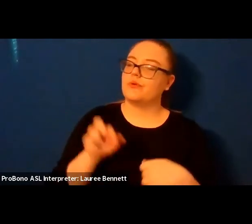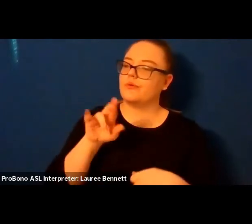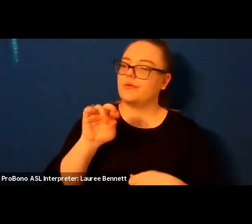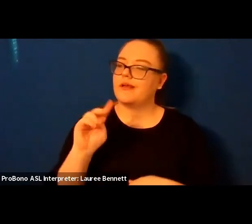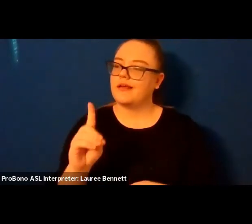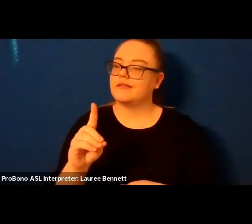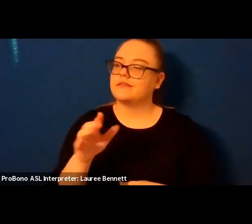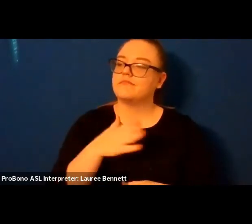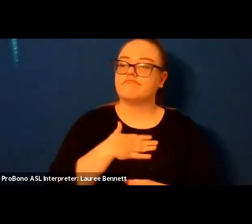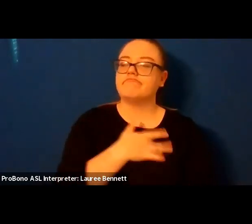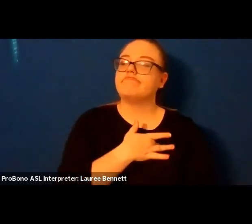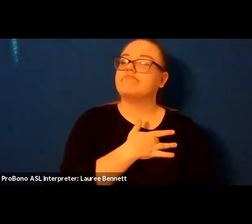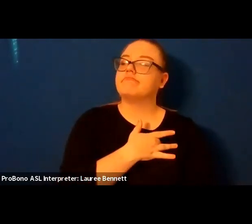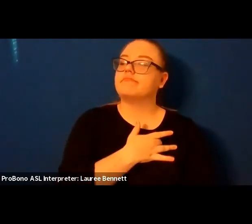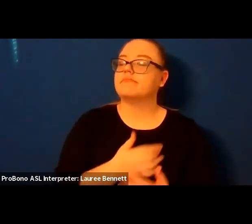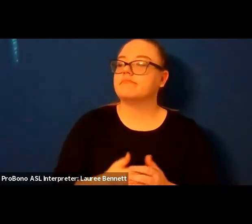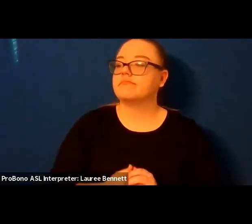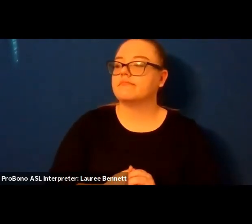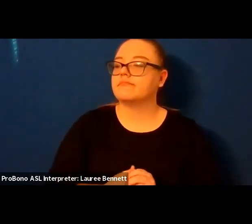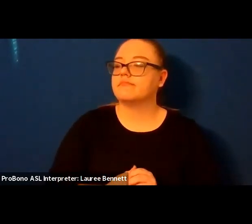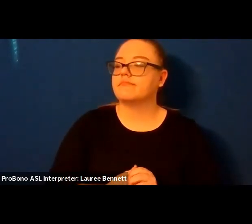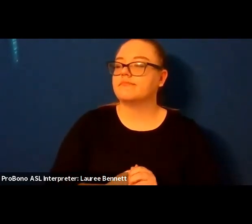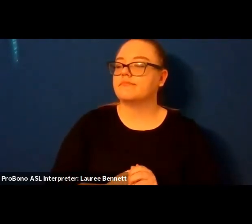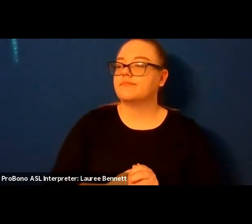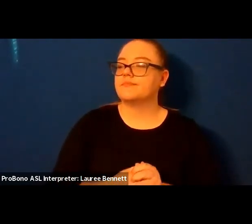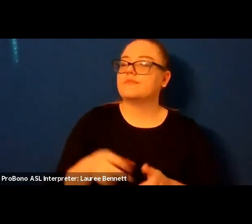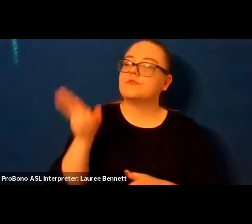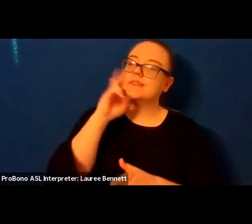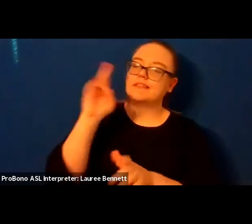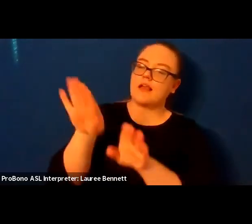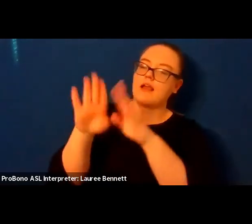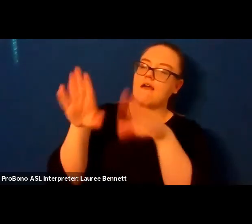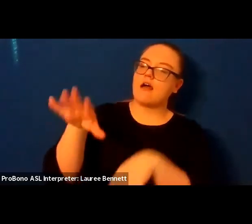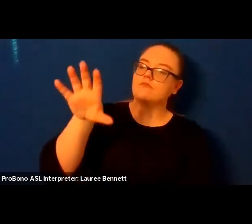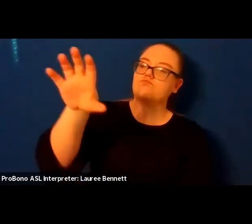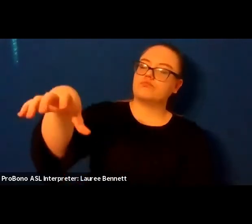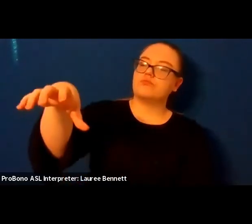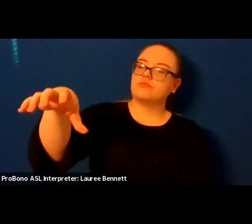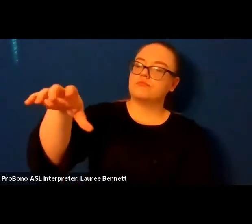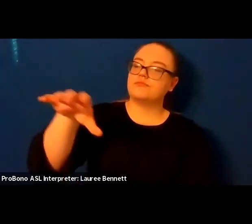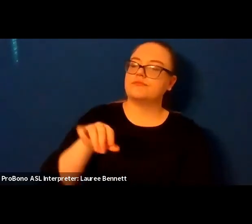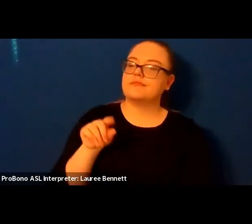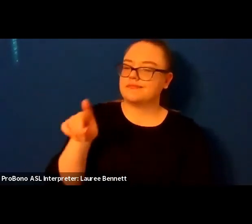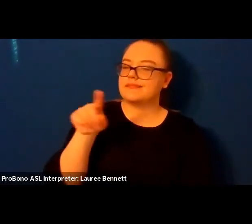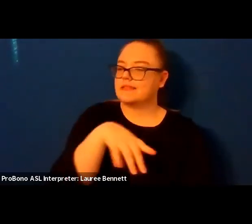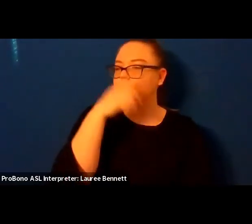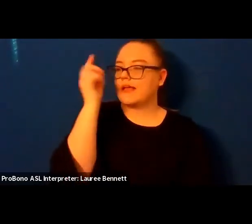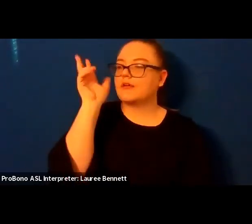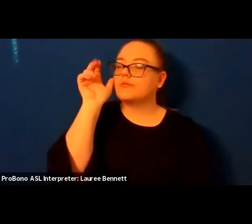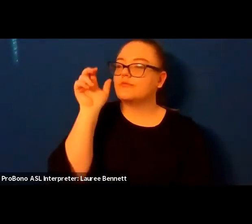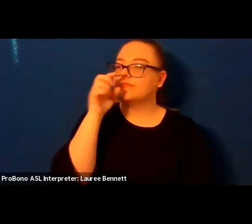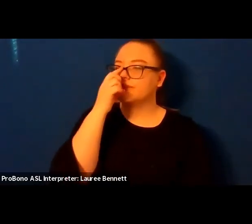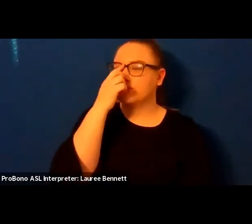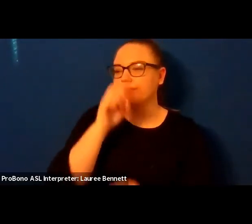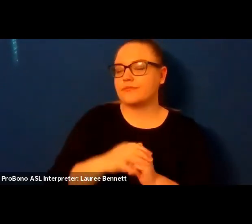middle distance near the house that kneels praying on the hillside he is the black horse barely rendered